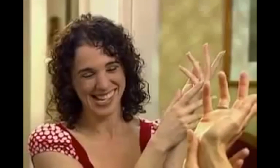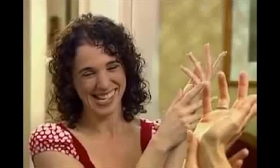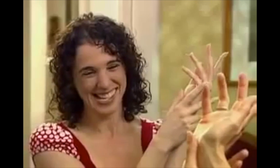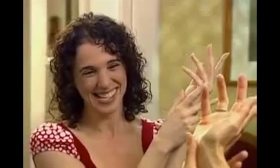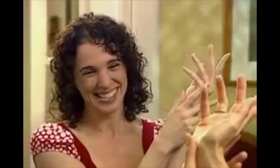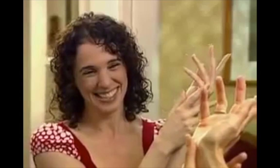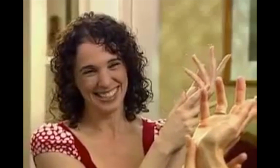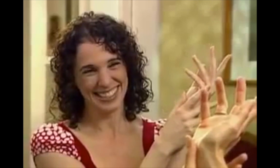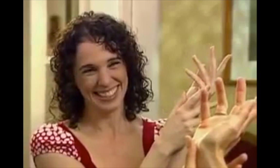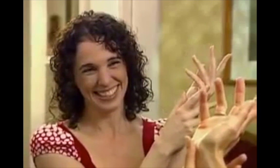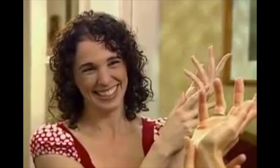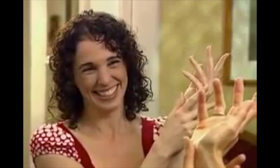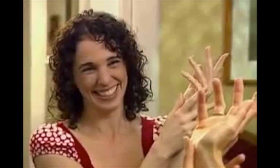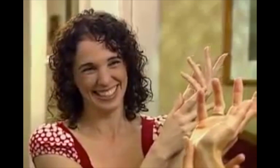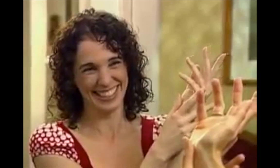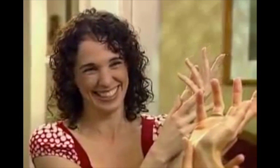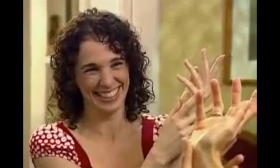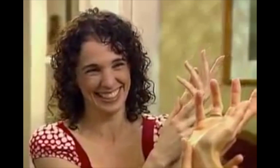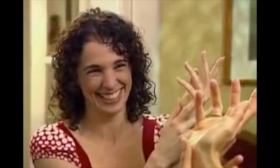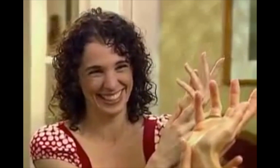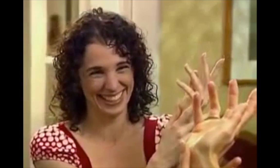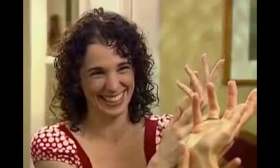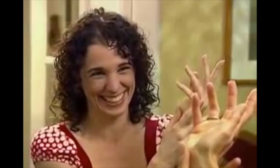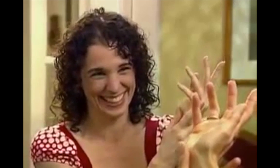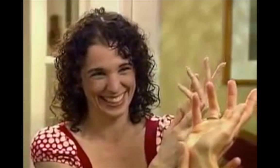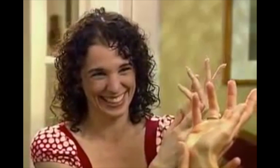You're not worried about the competition.